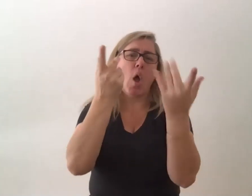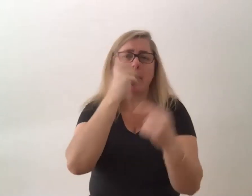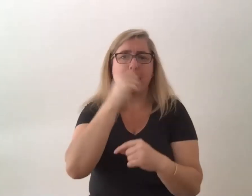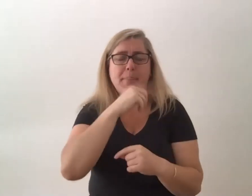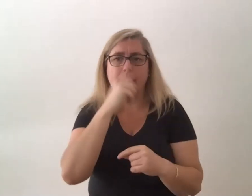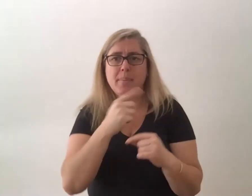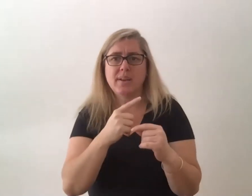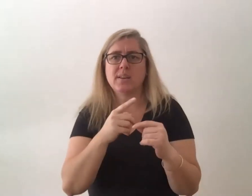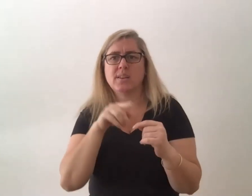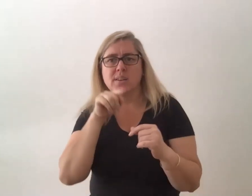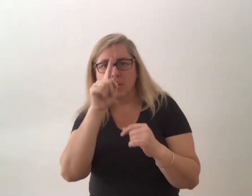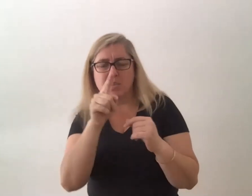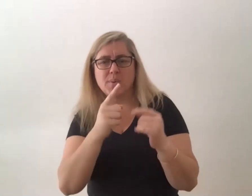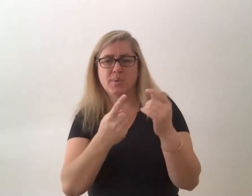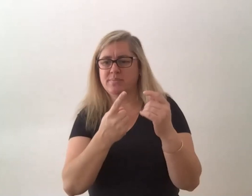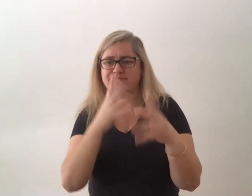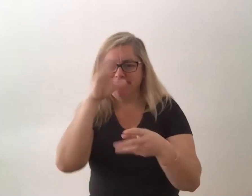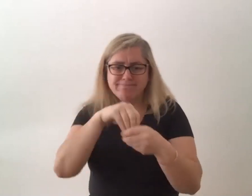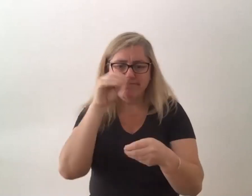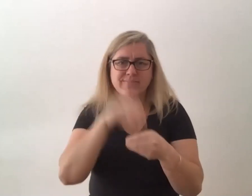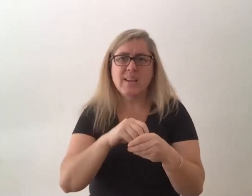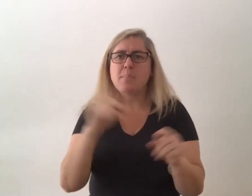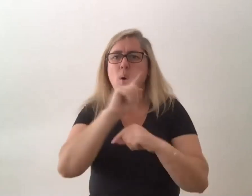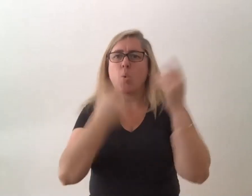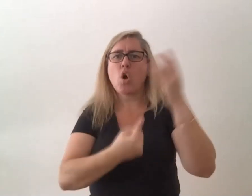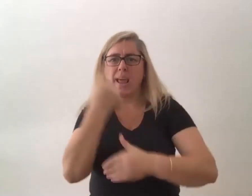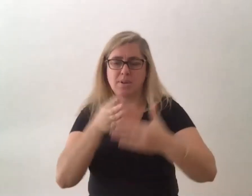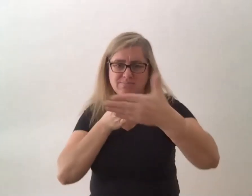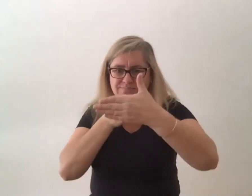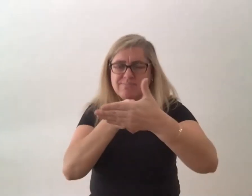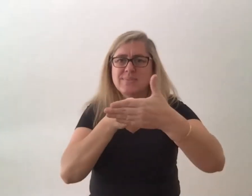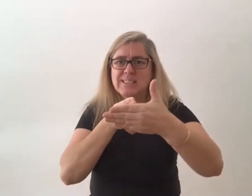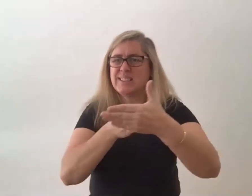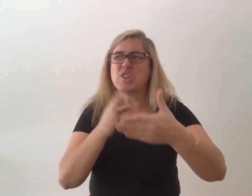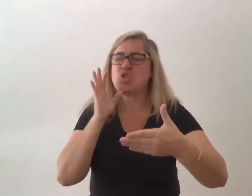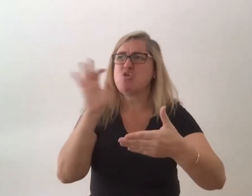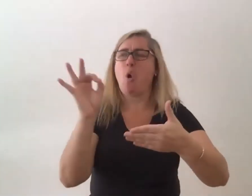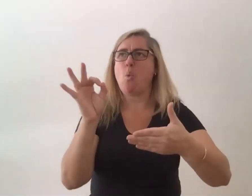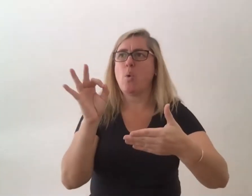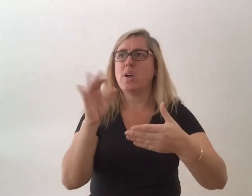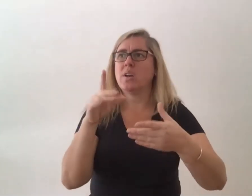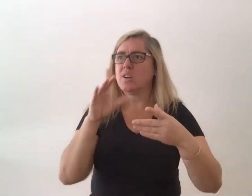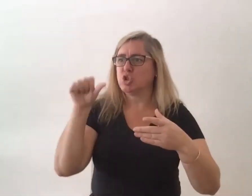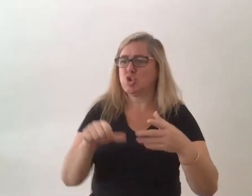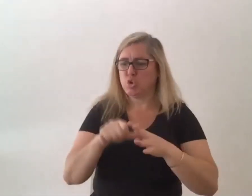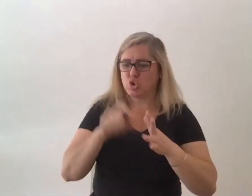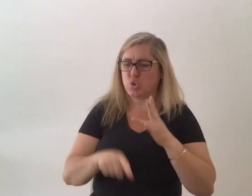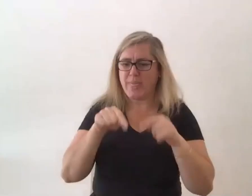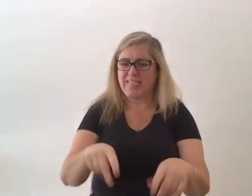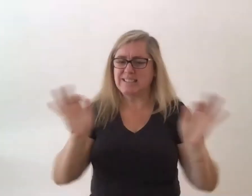hitting it some kind of barrier to say no this isn't what you're supposed to be doing so the fact that